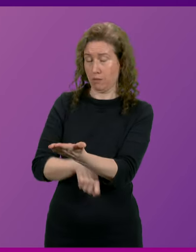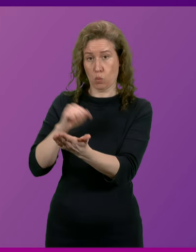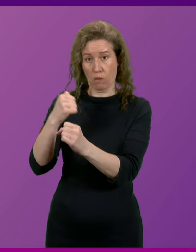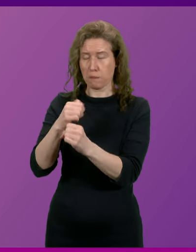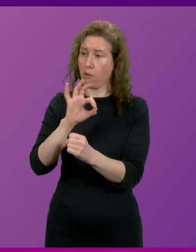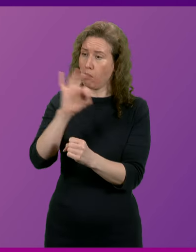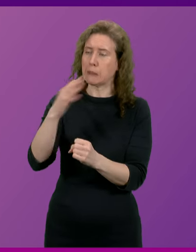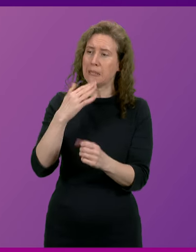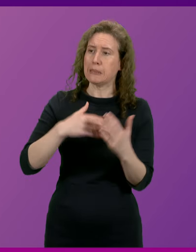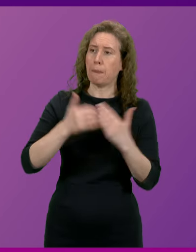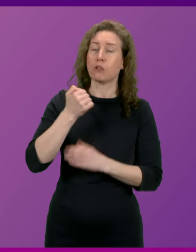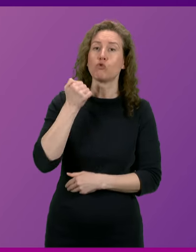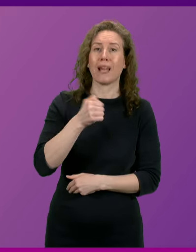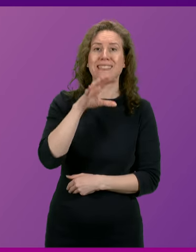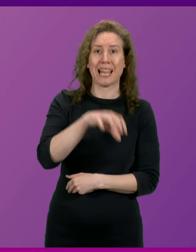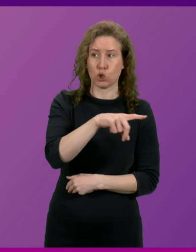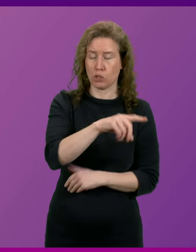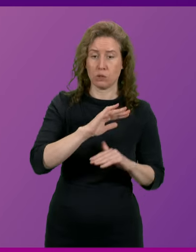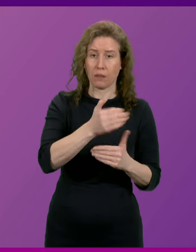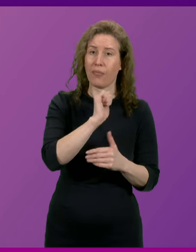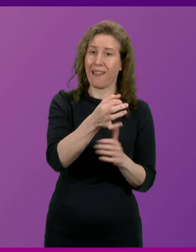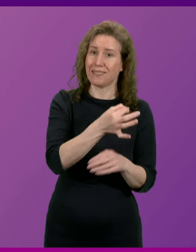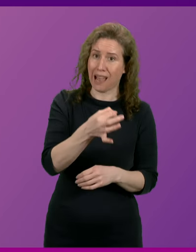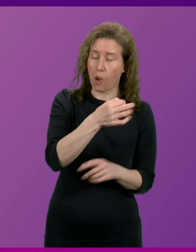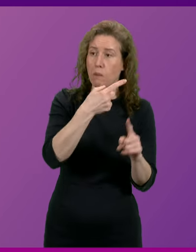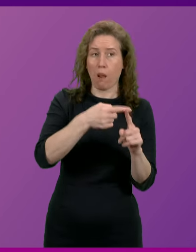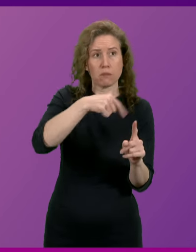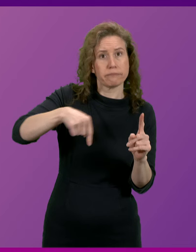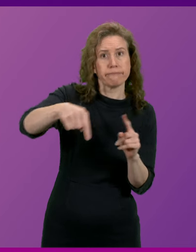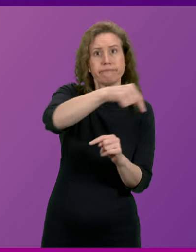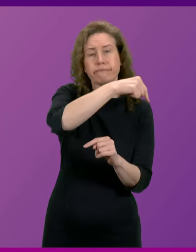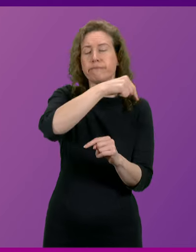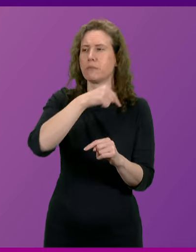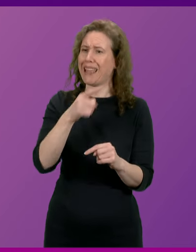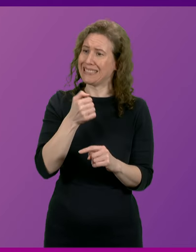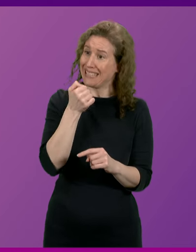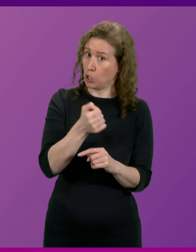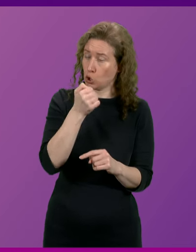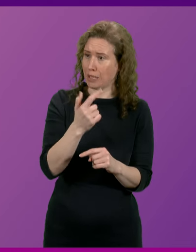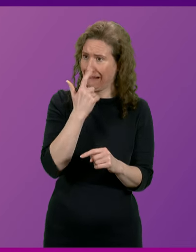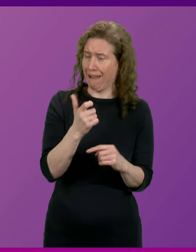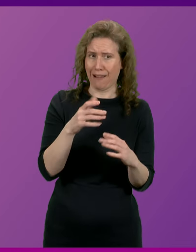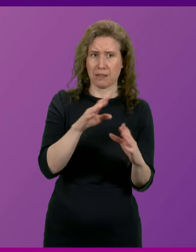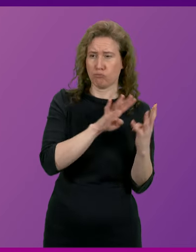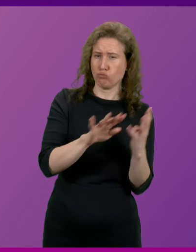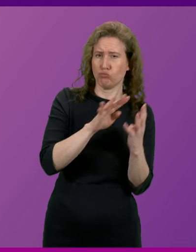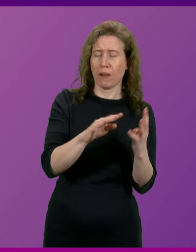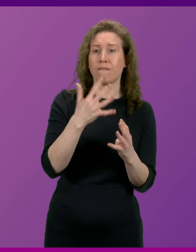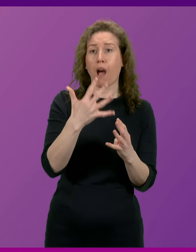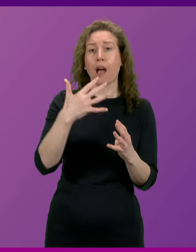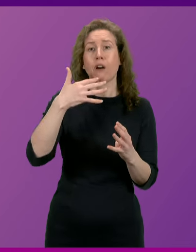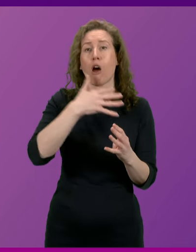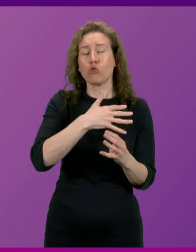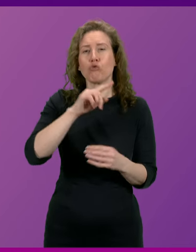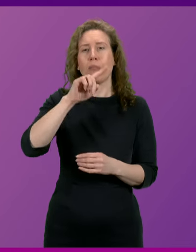for a train station to be built, one that serves their town and the surrounding area. A station that could take almost 500,000 car journeys